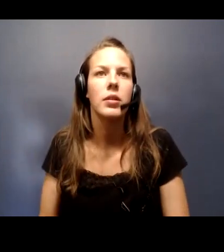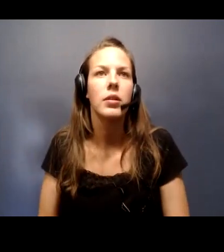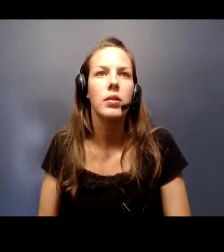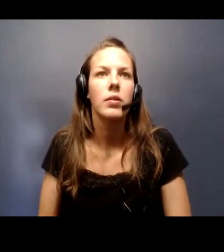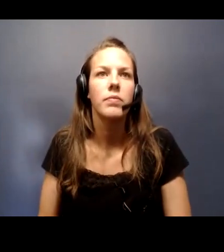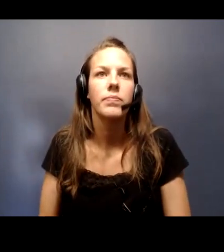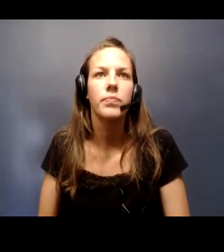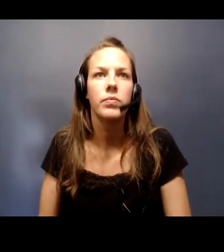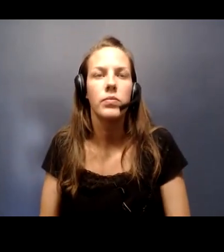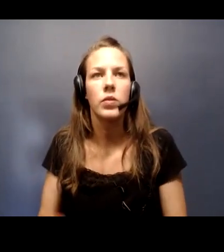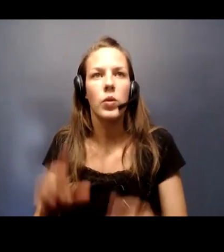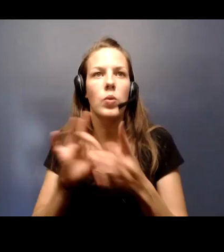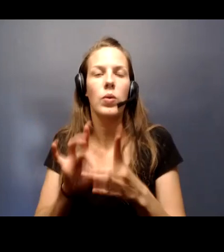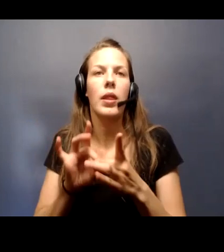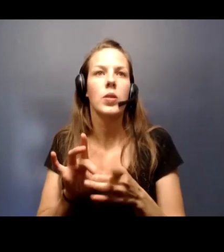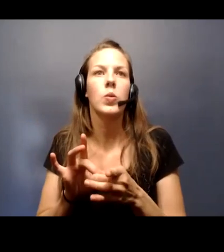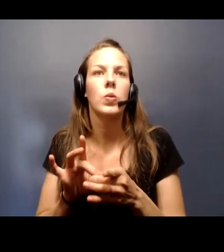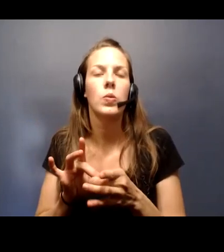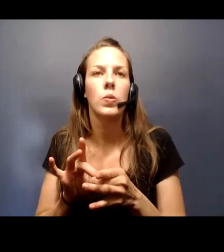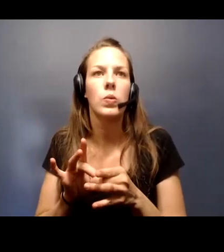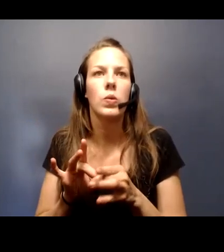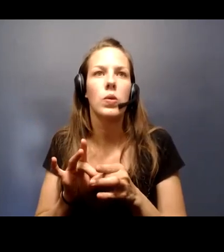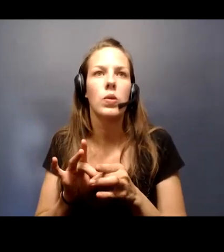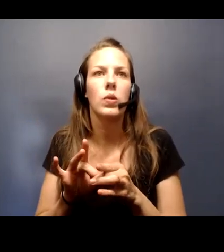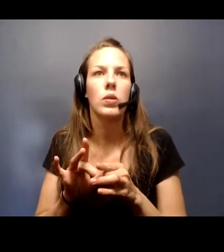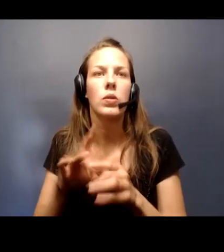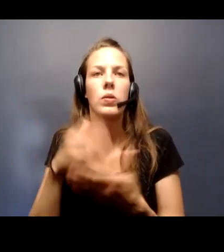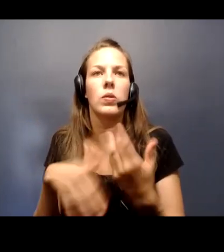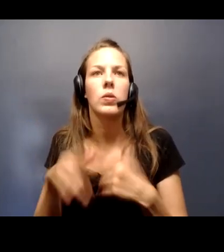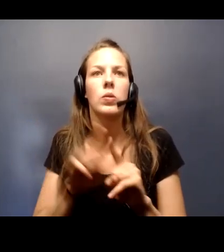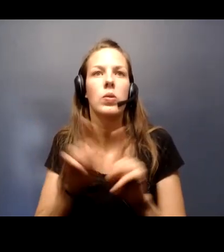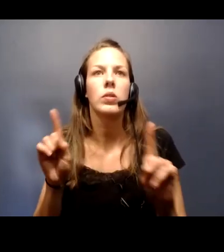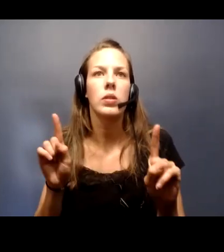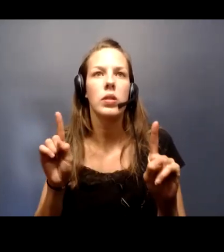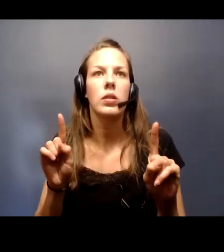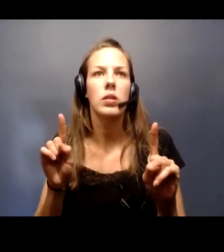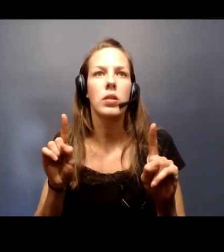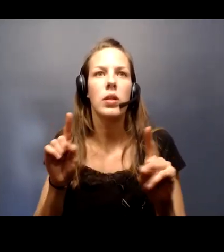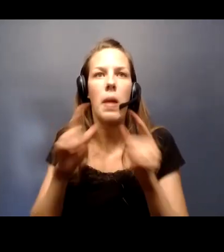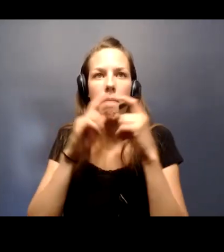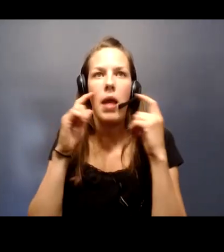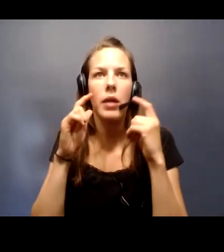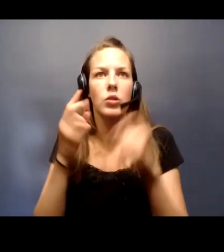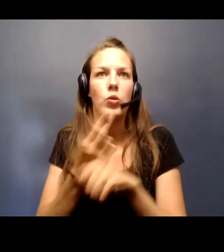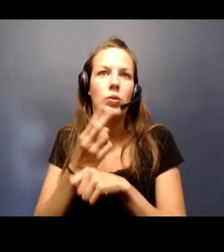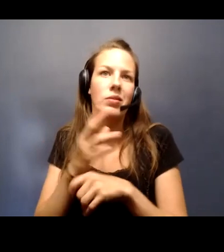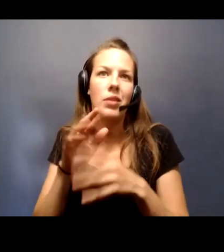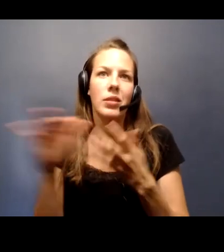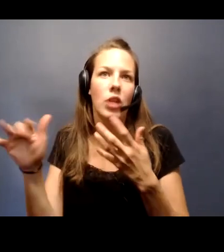with regards to social distancing, mask use, et cetera.